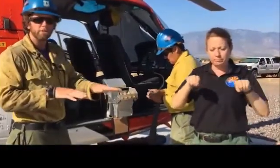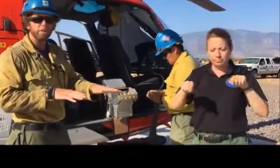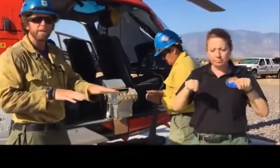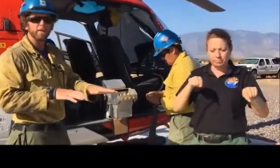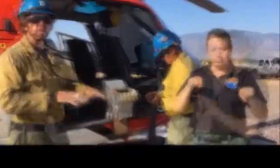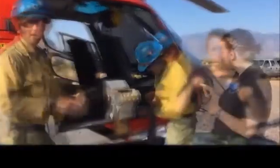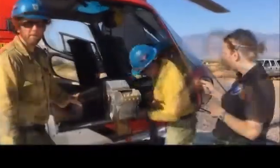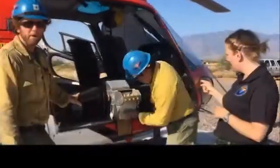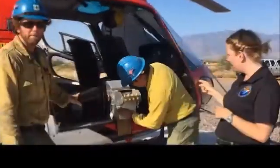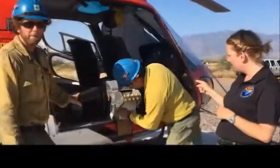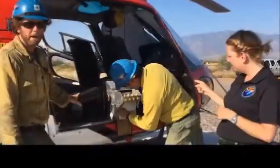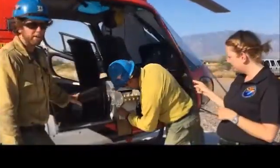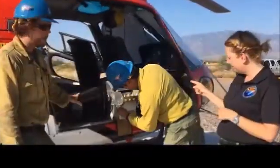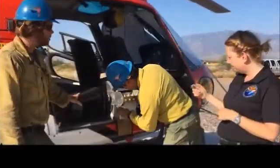into a needle belly strap to the helicopter.